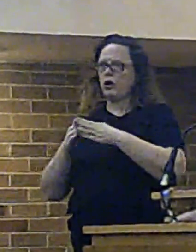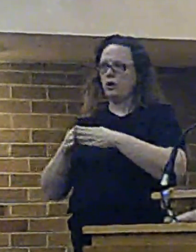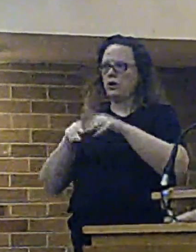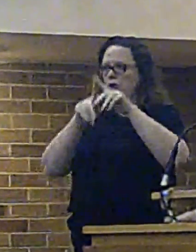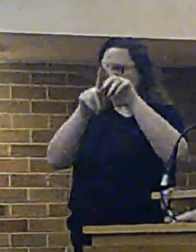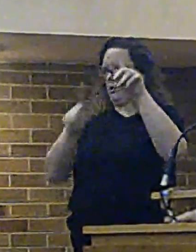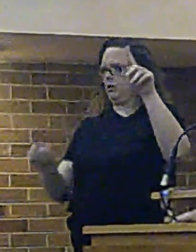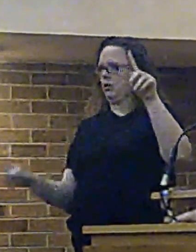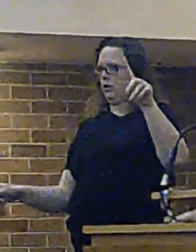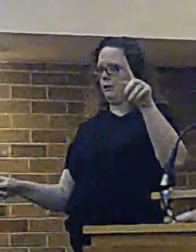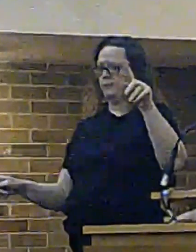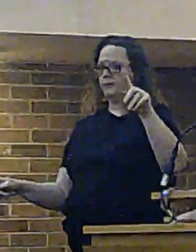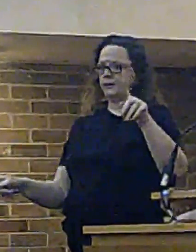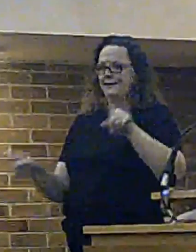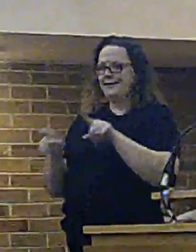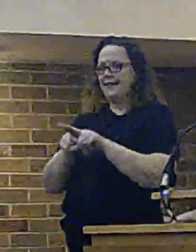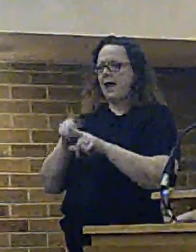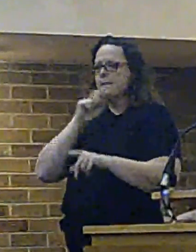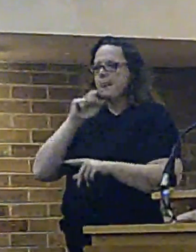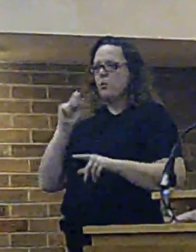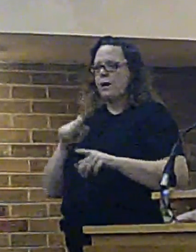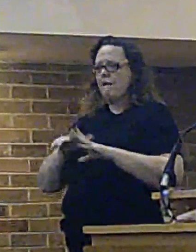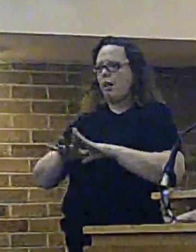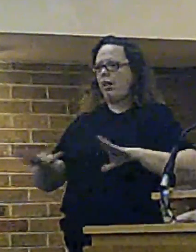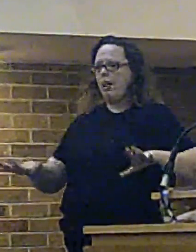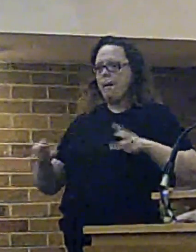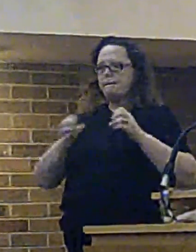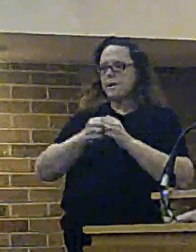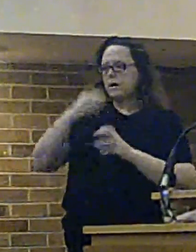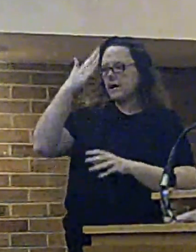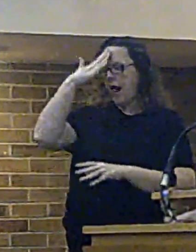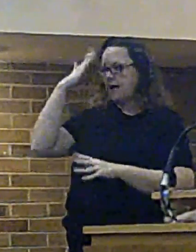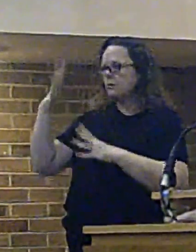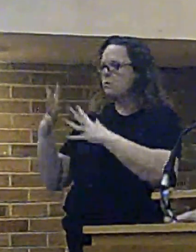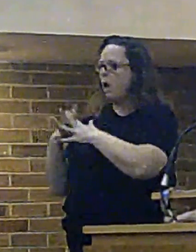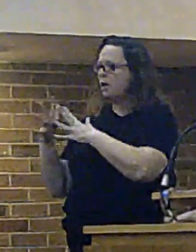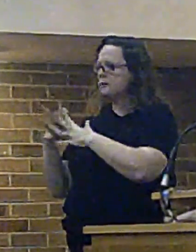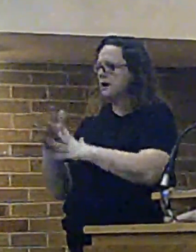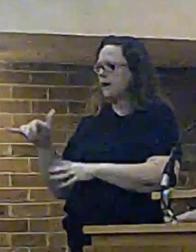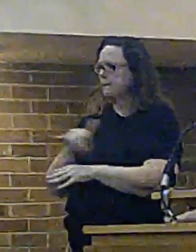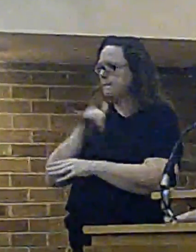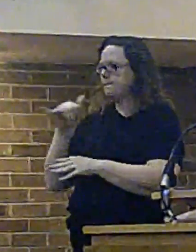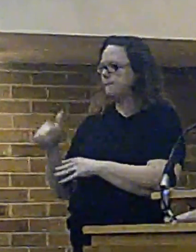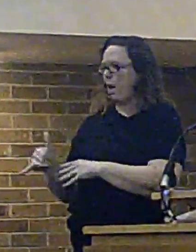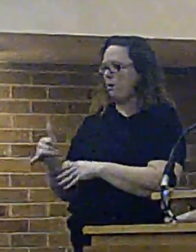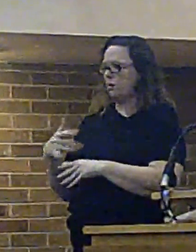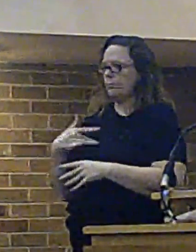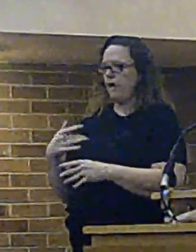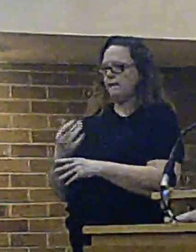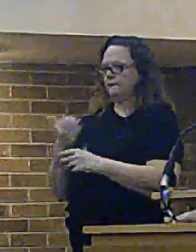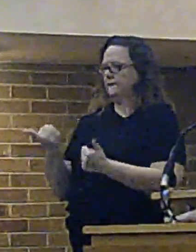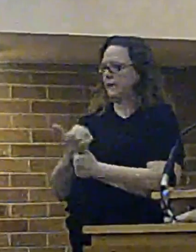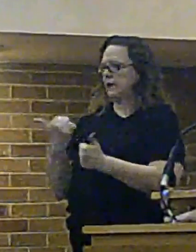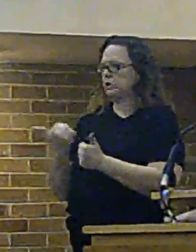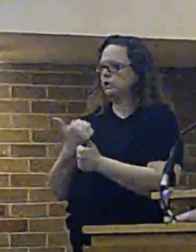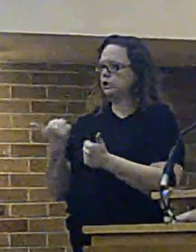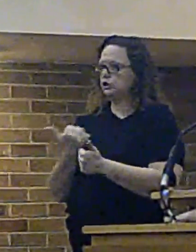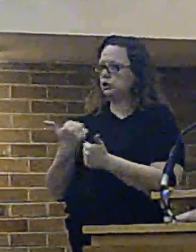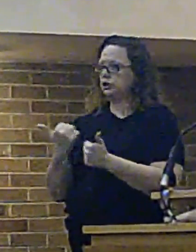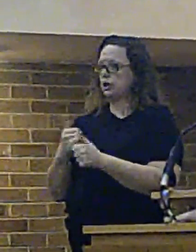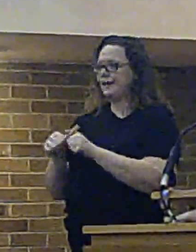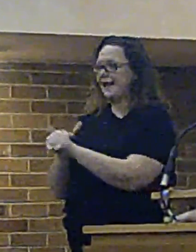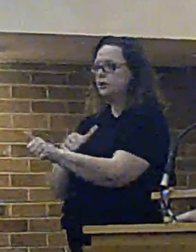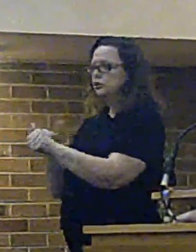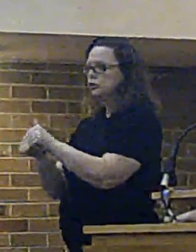broadly replicated over here on the will in Birkenhead and Wallasey. That, of course, is now all gone, along with the heavy